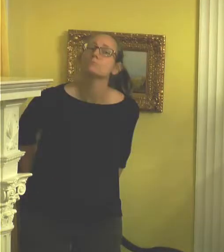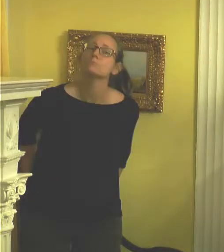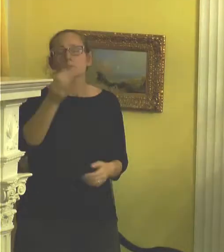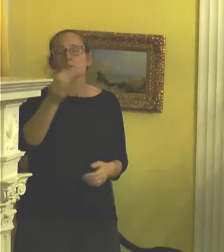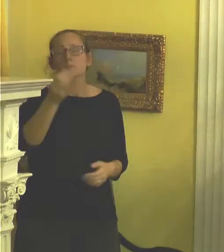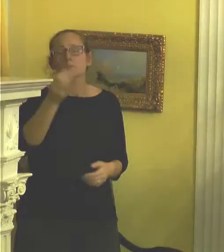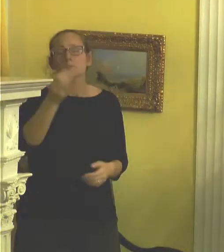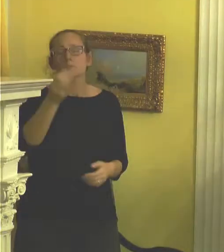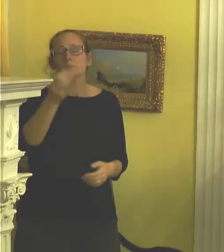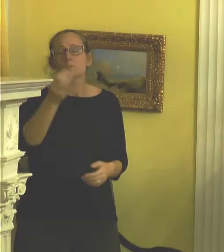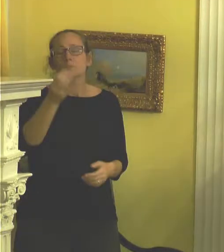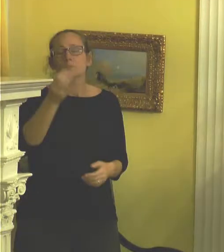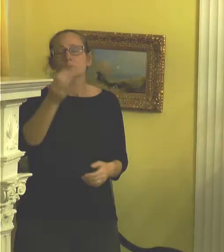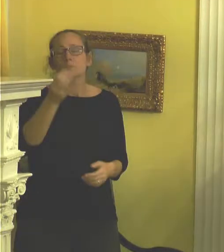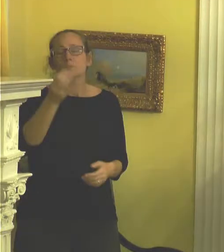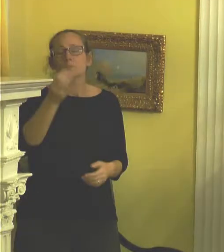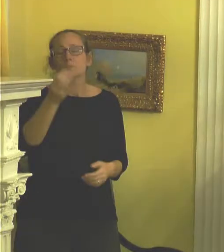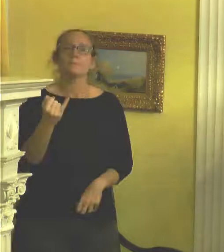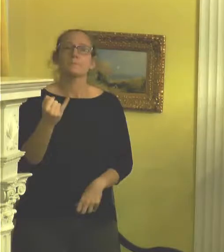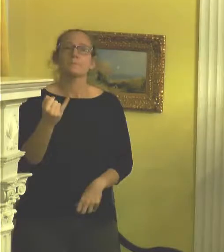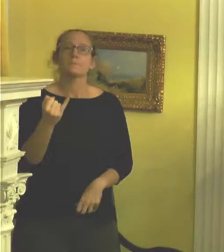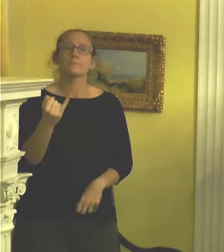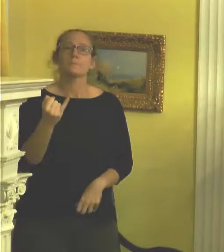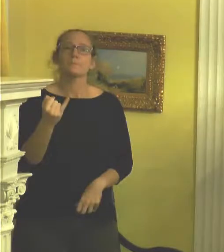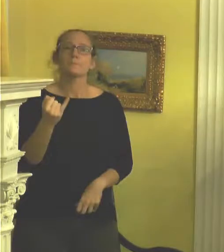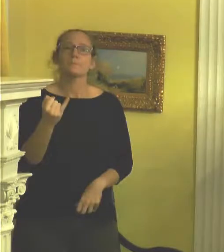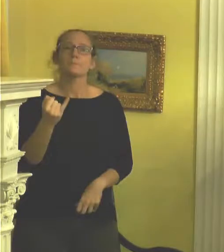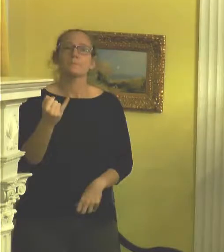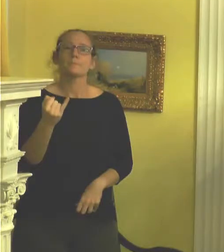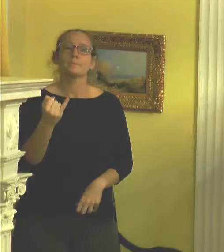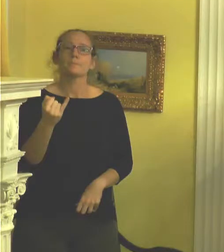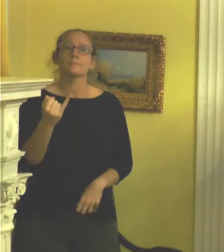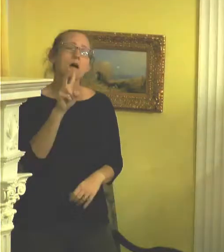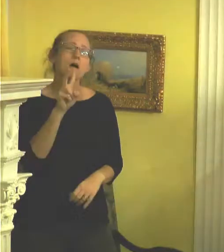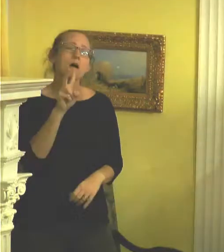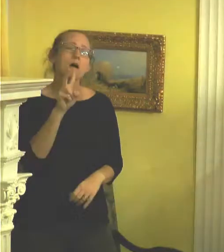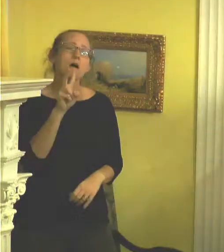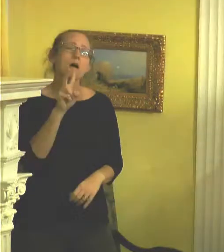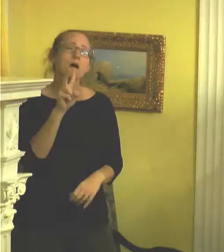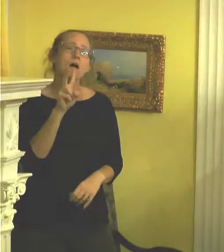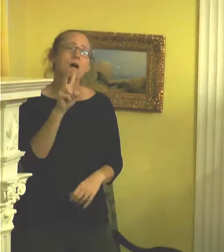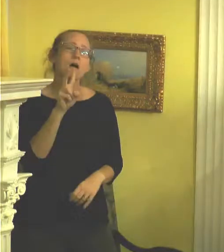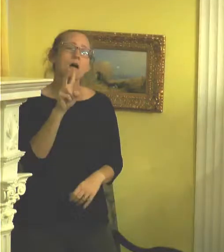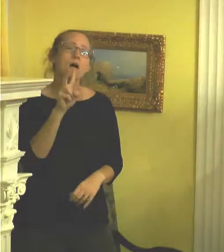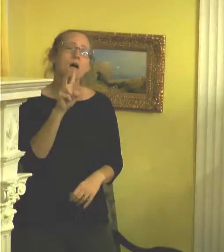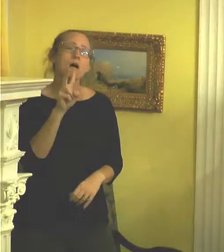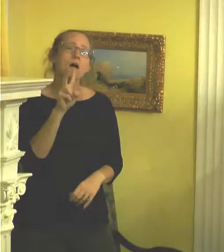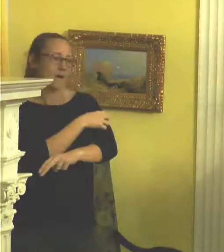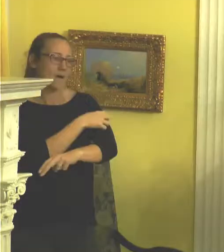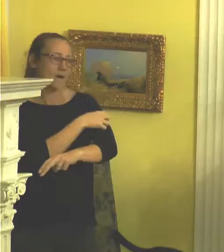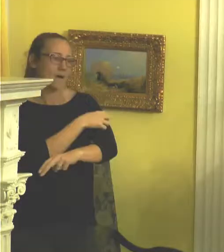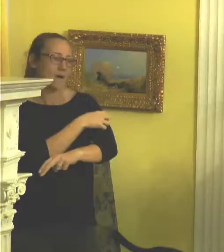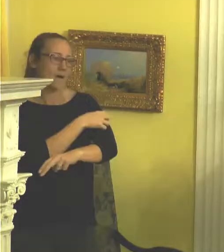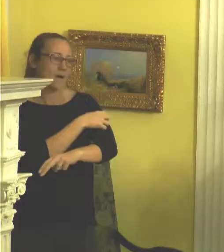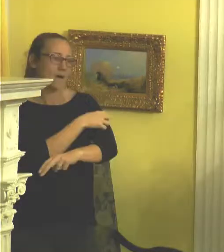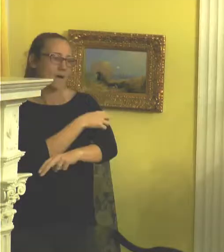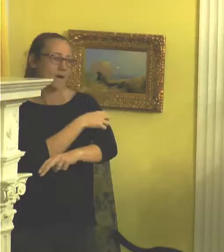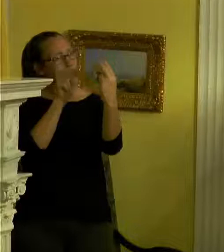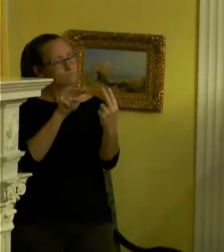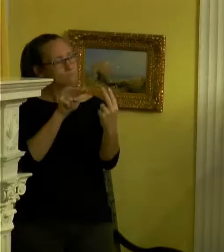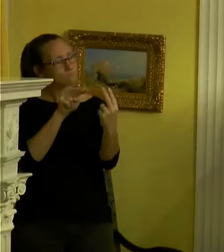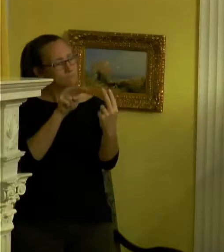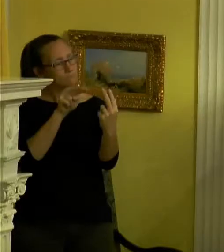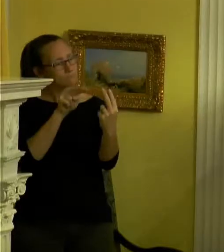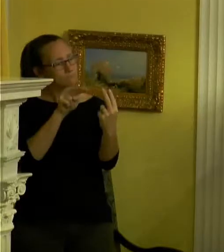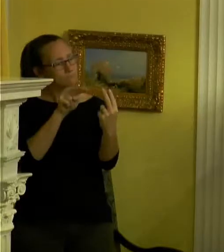it's not even so much about reclaiming power. It's about